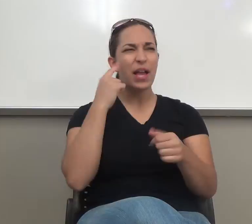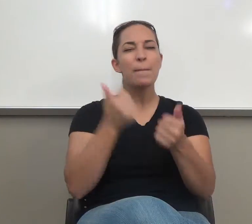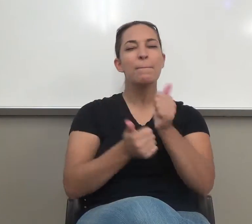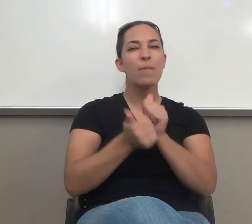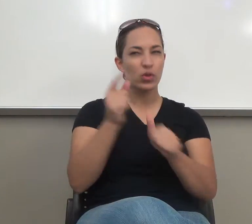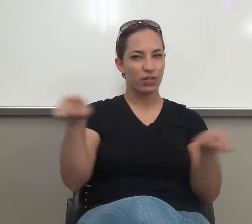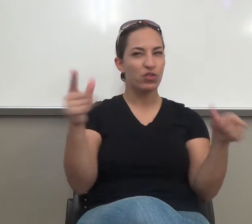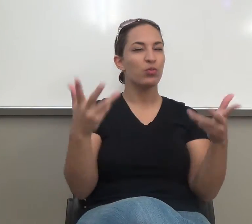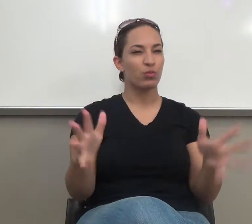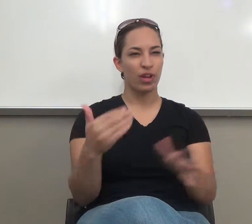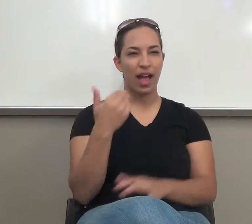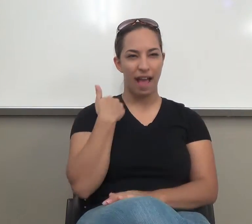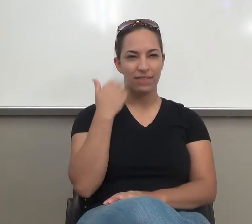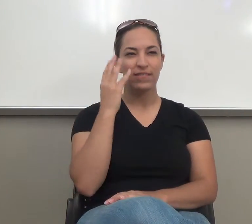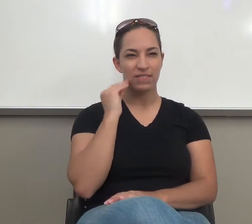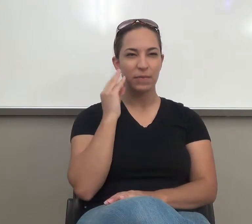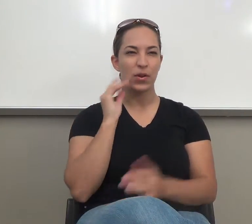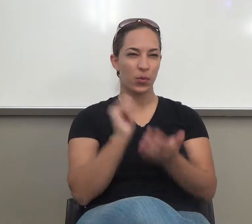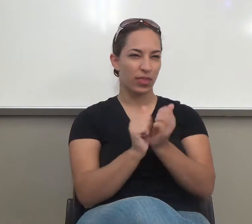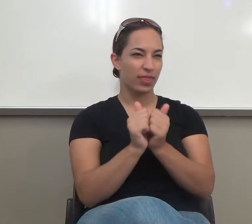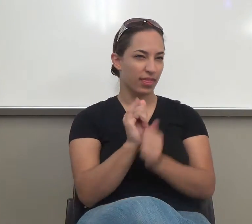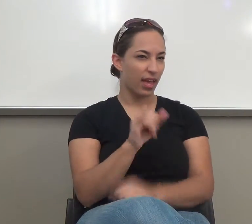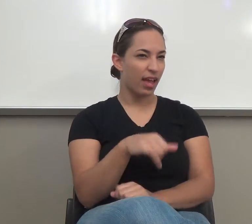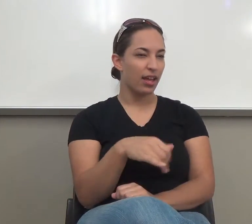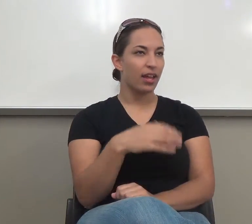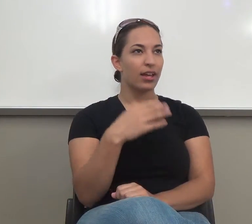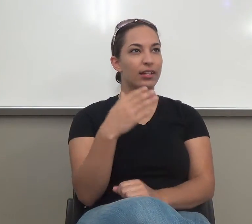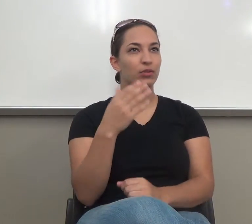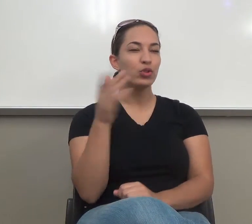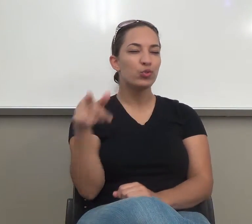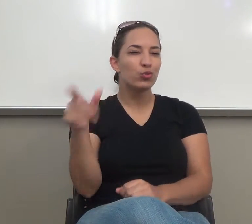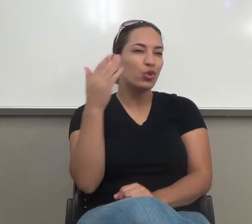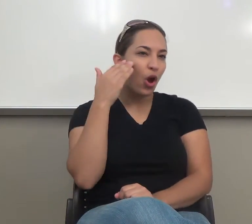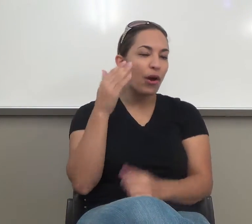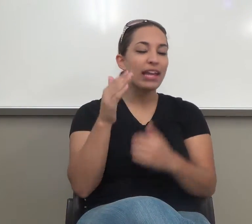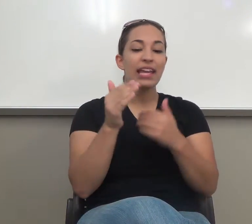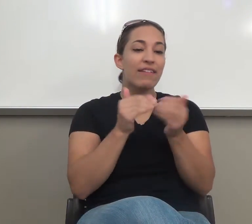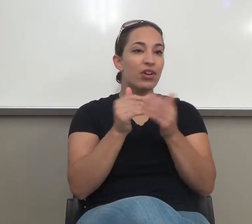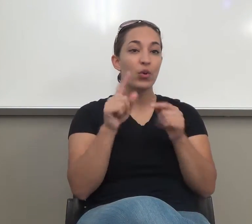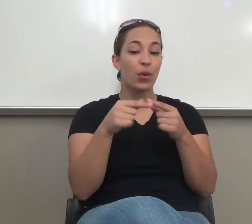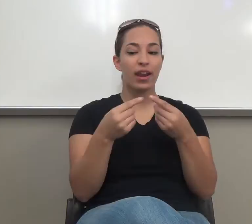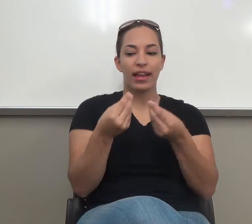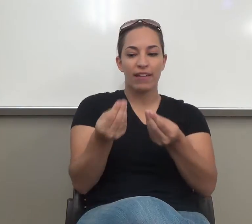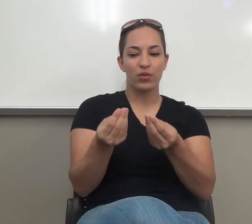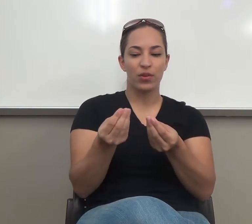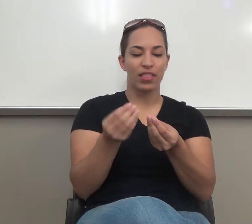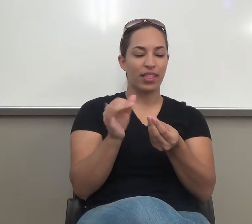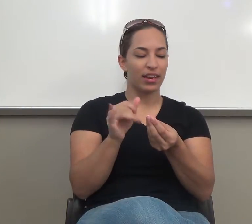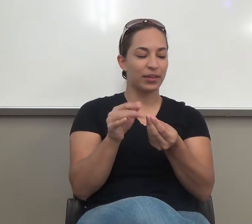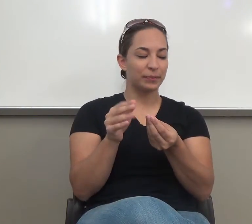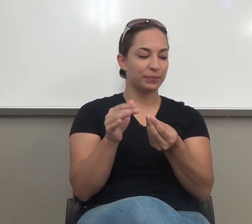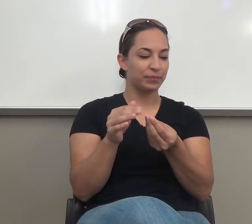along the way. You know that even when I gave you that little thing on Tuesday,